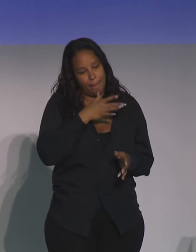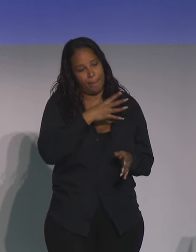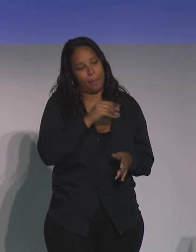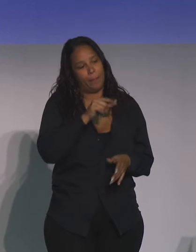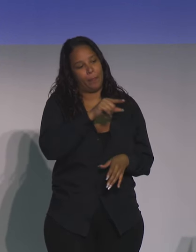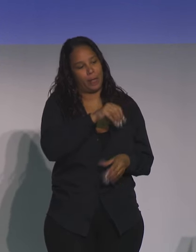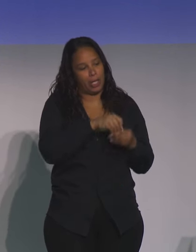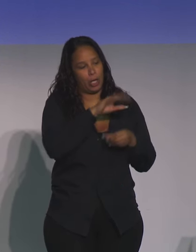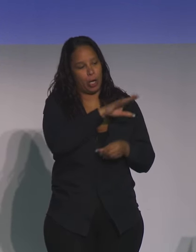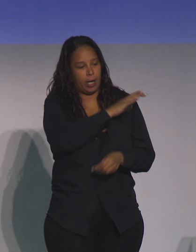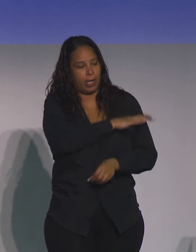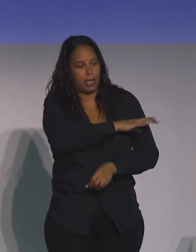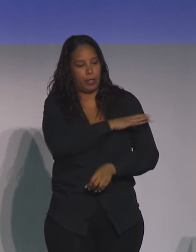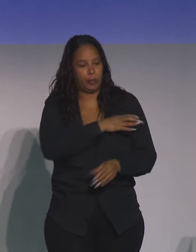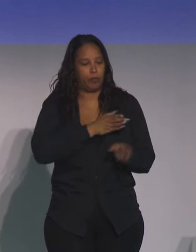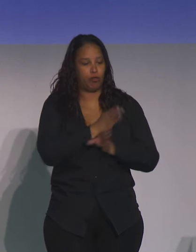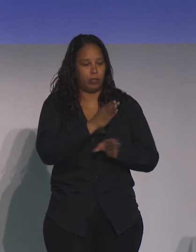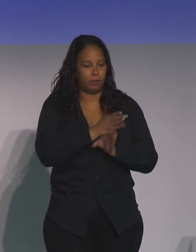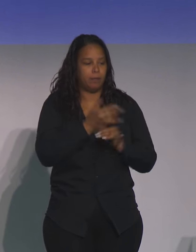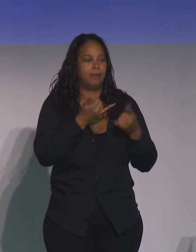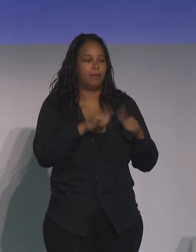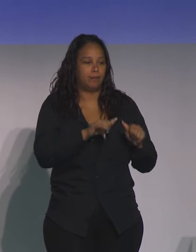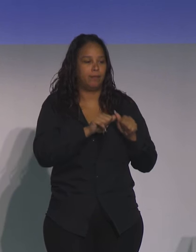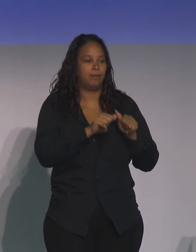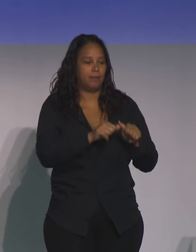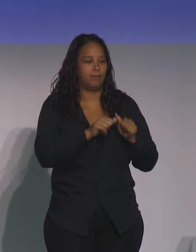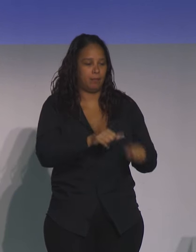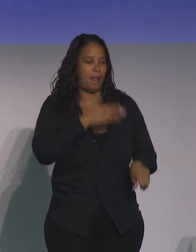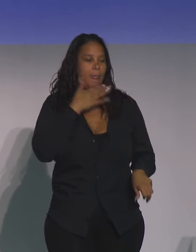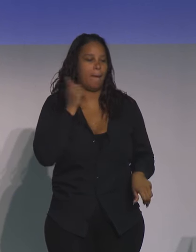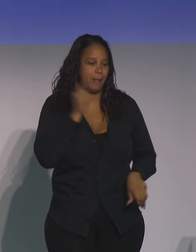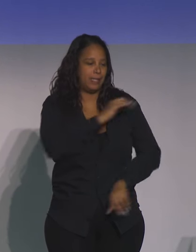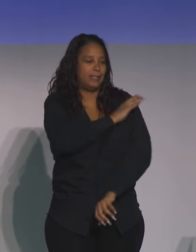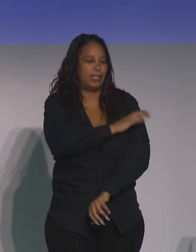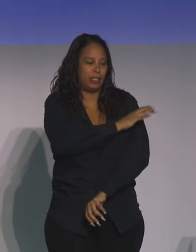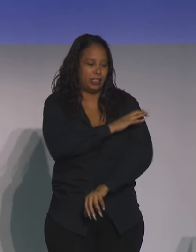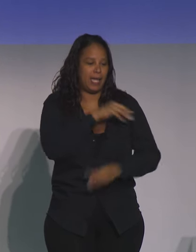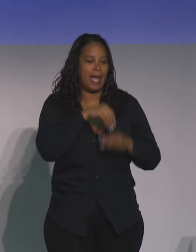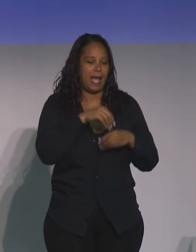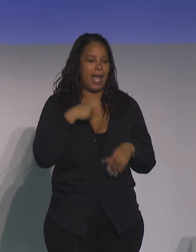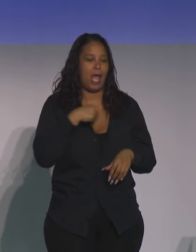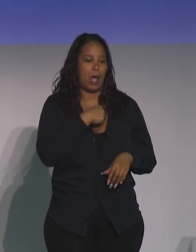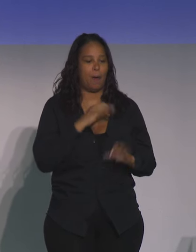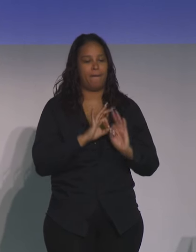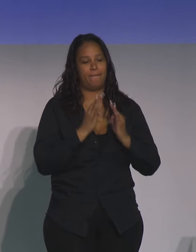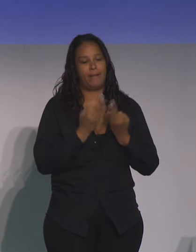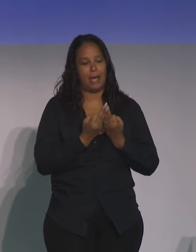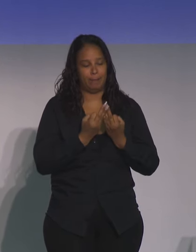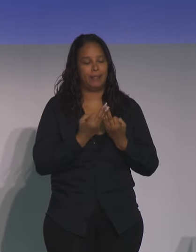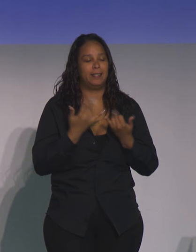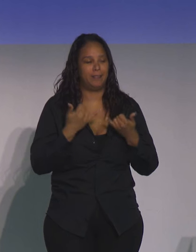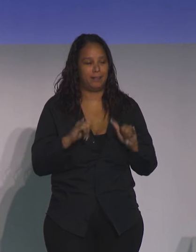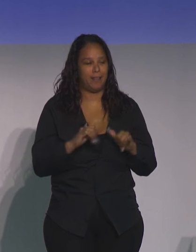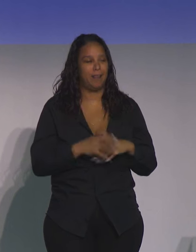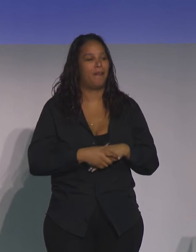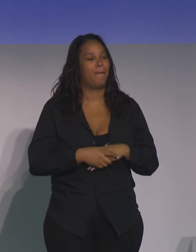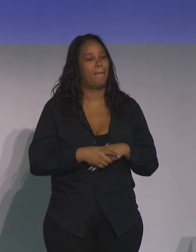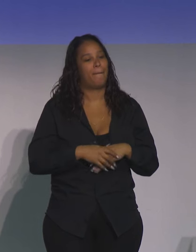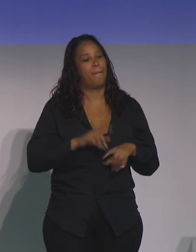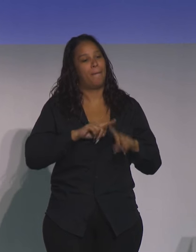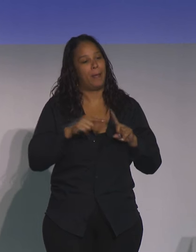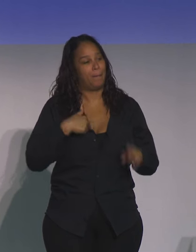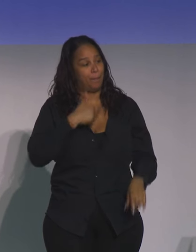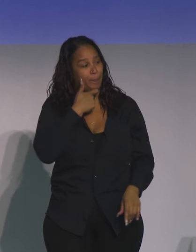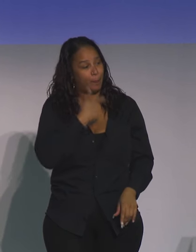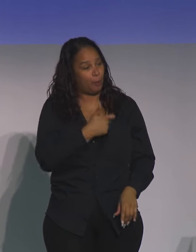her clinical career, and she still remains the best clinician in our families, just so we're clear. But I watched